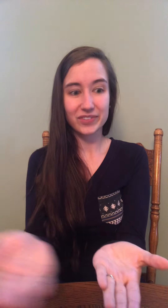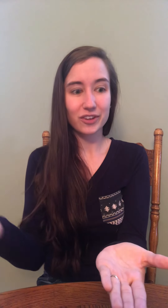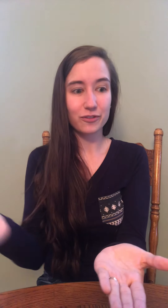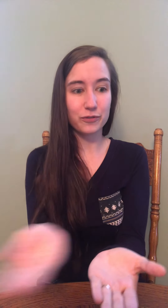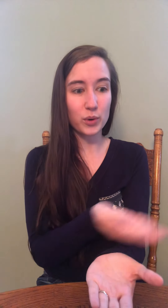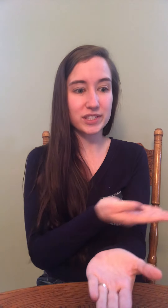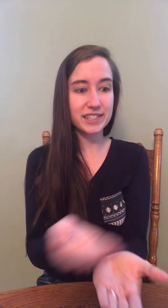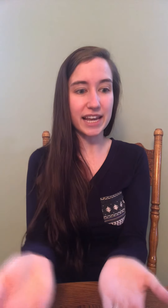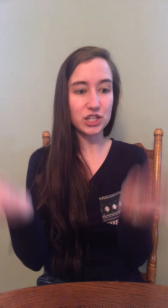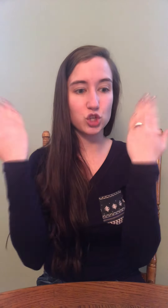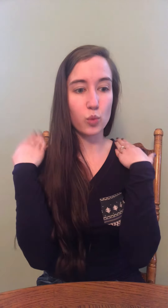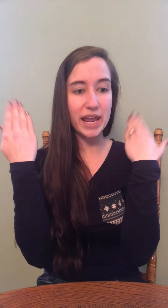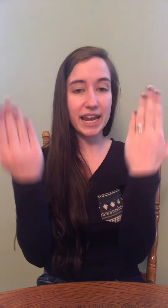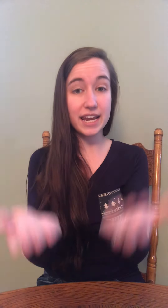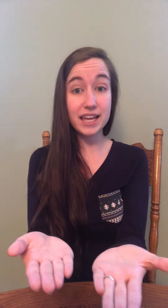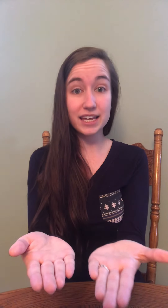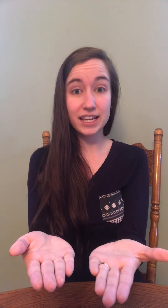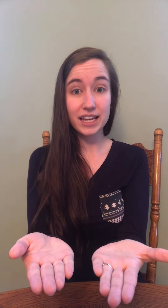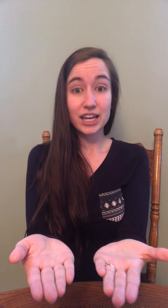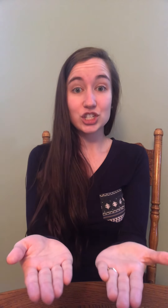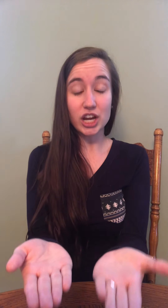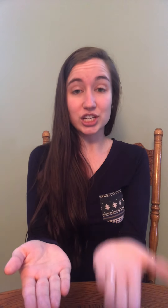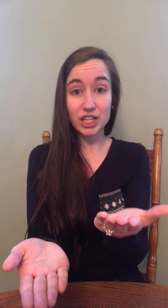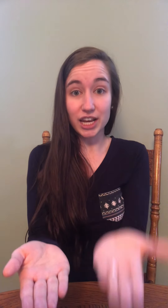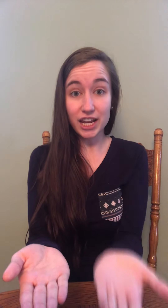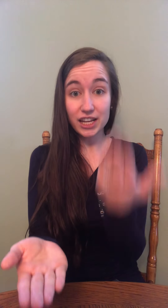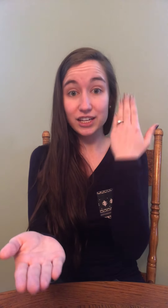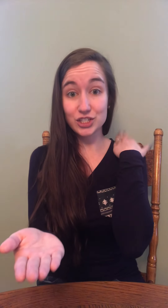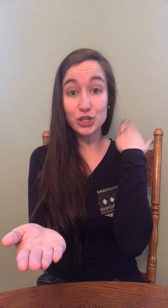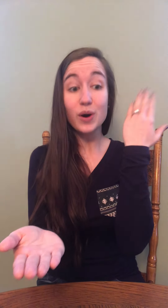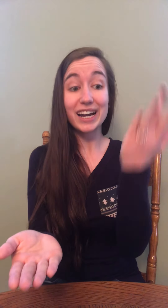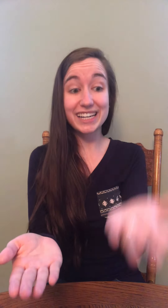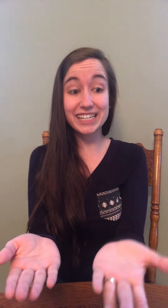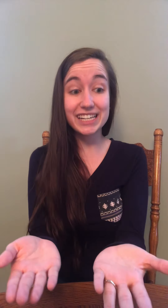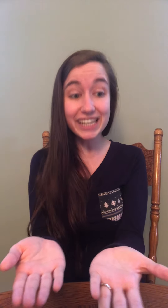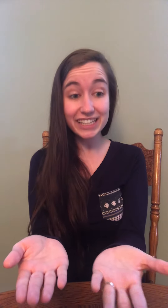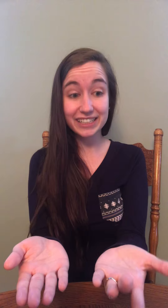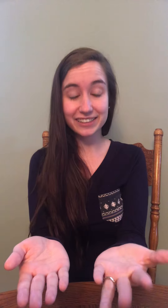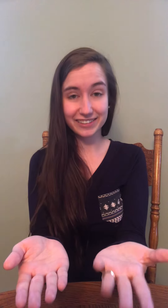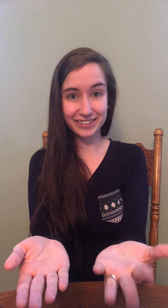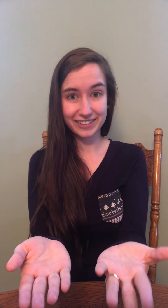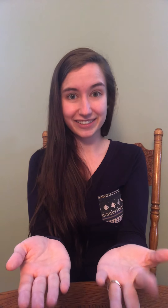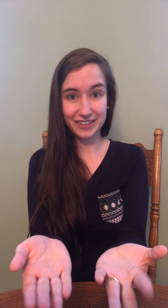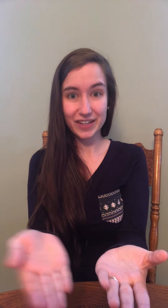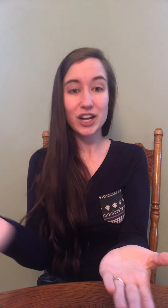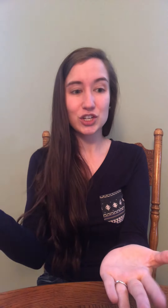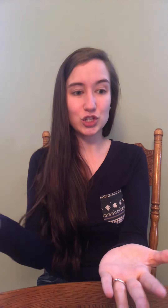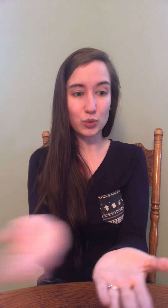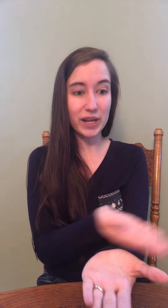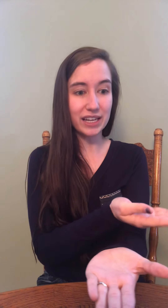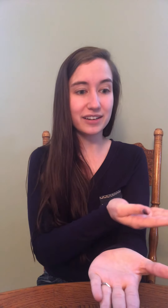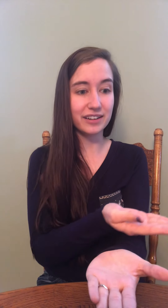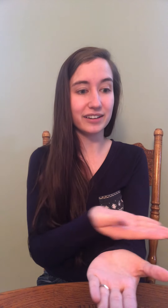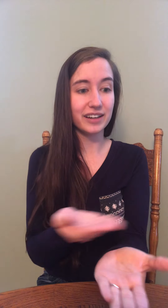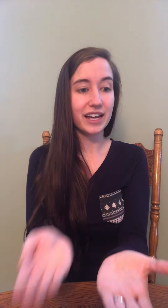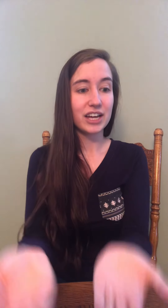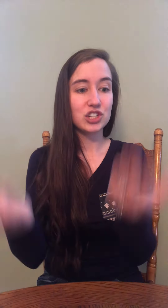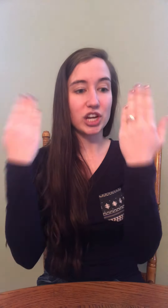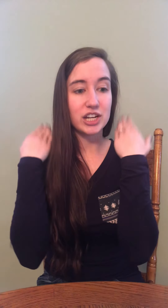Force. Say twin. Change the n to g. Twig. Change.